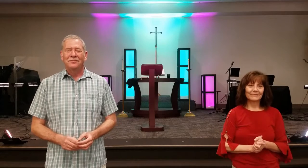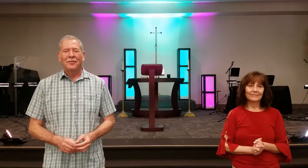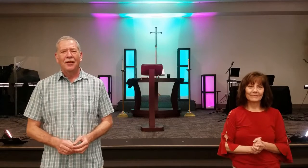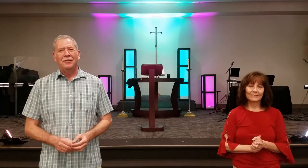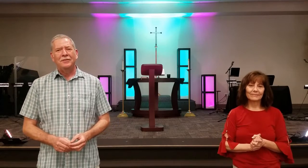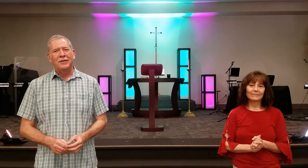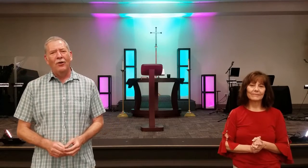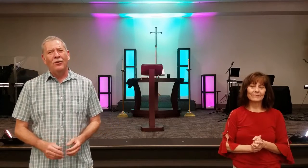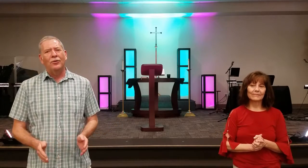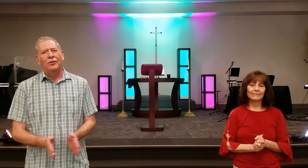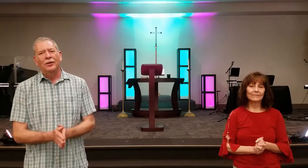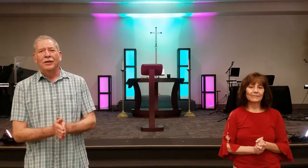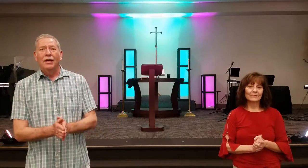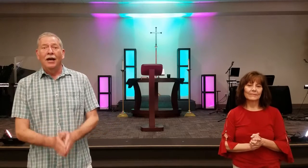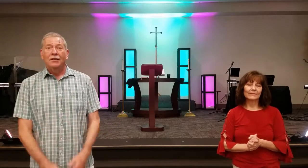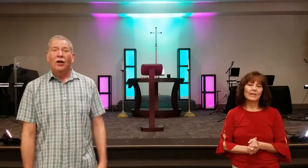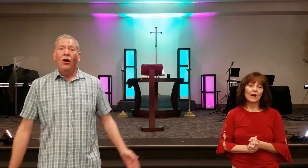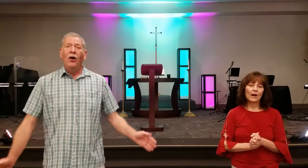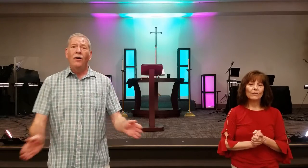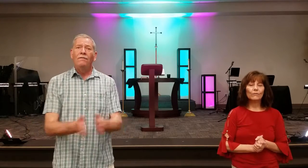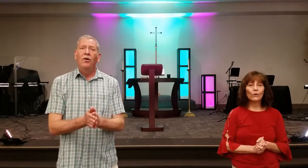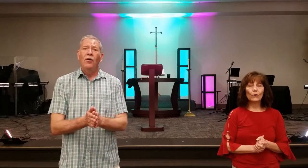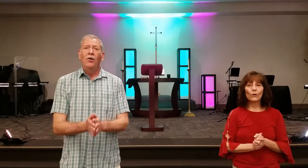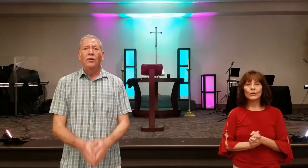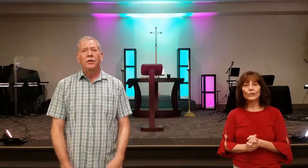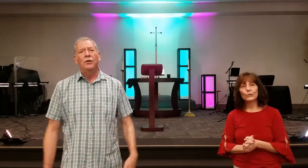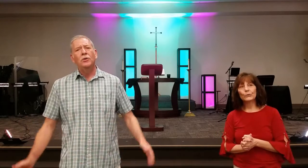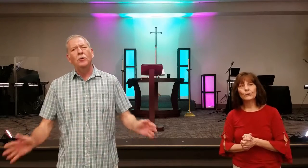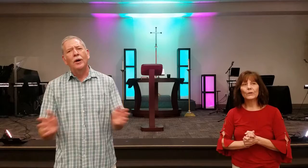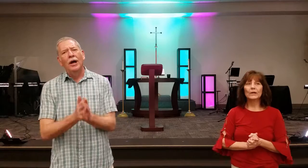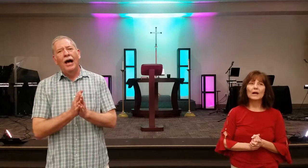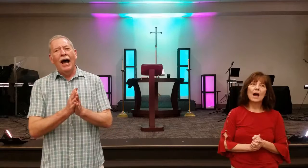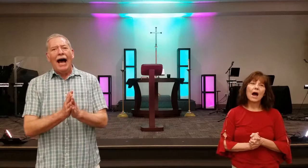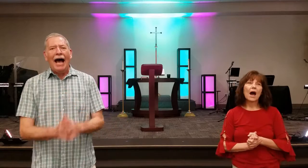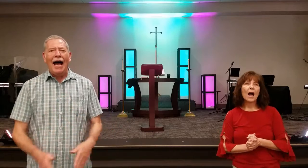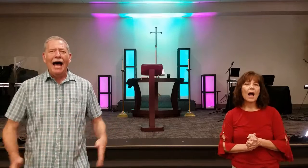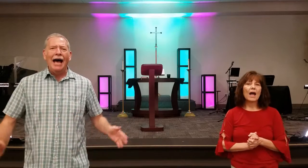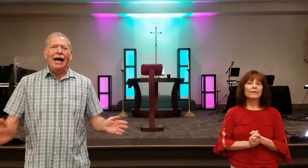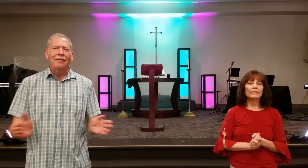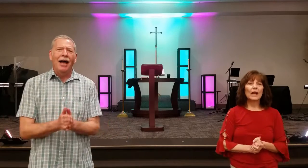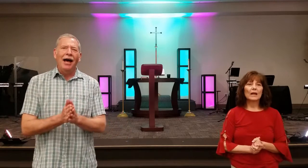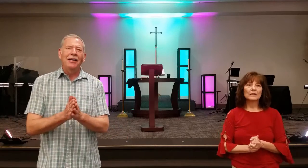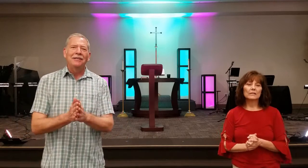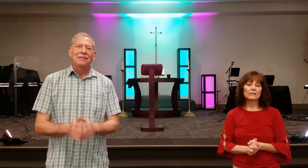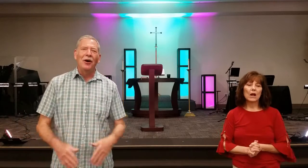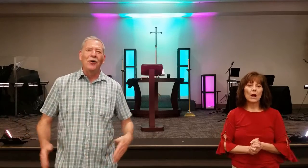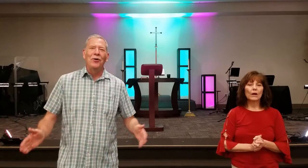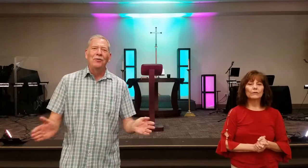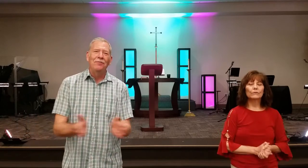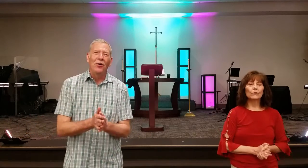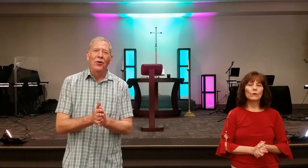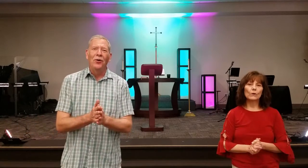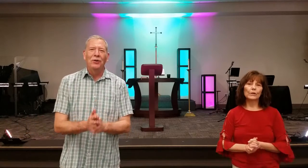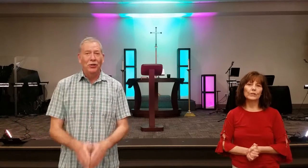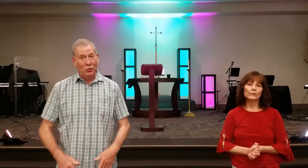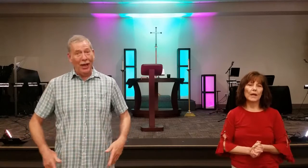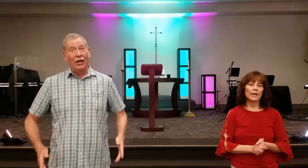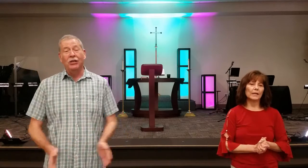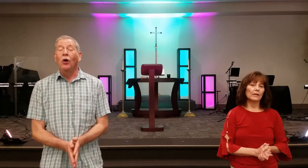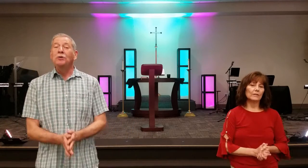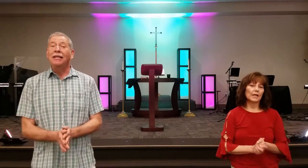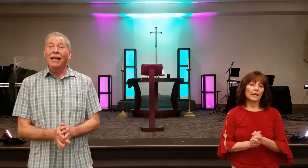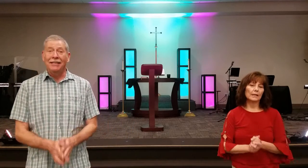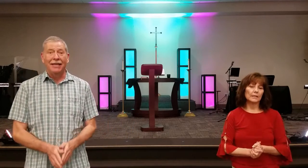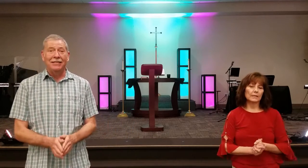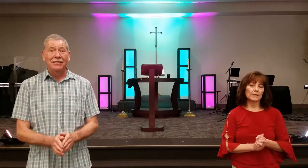I've got a song, song for you. I've got a song for you.